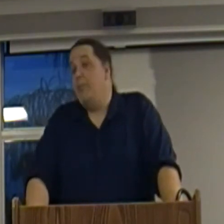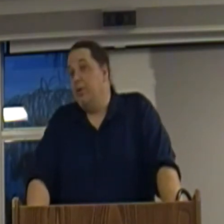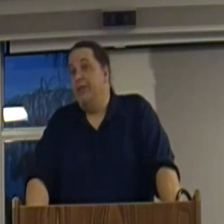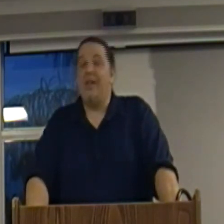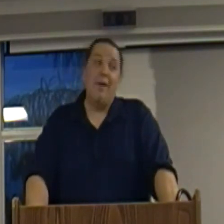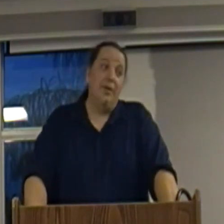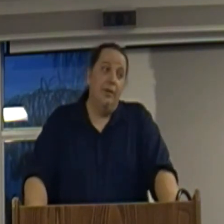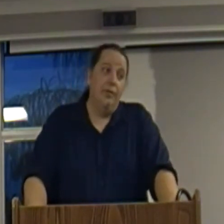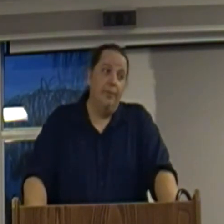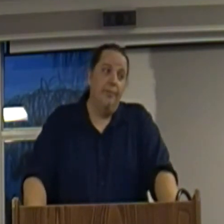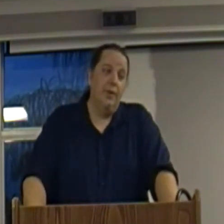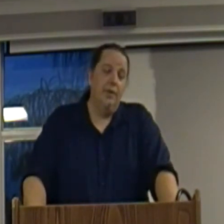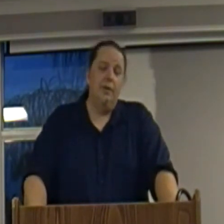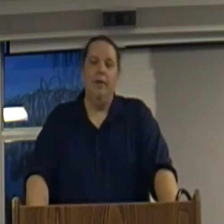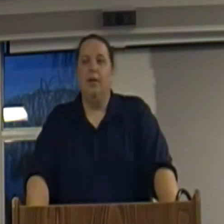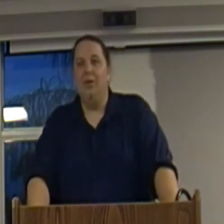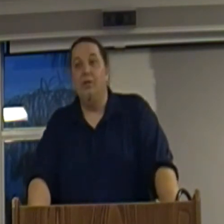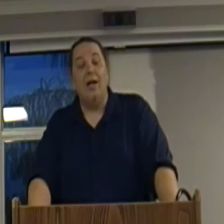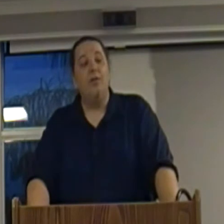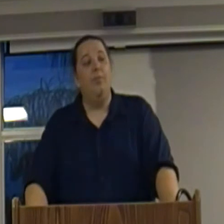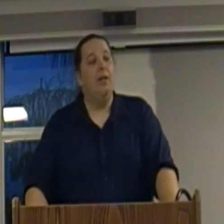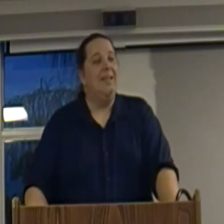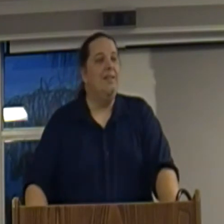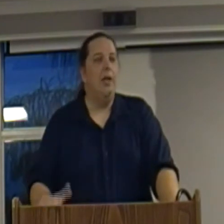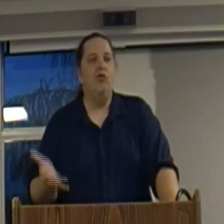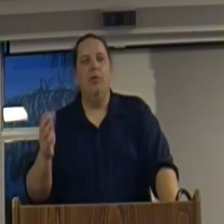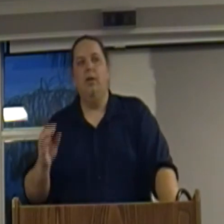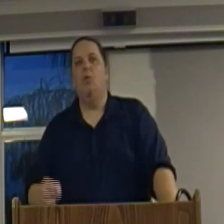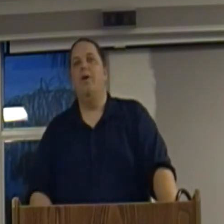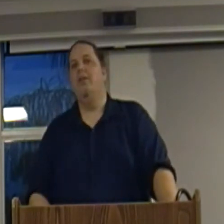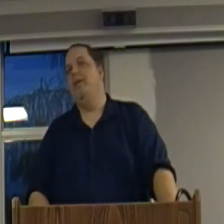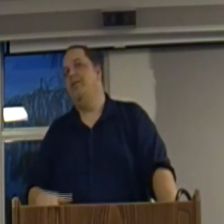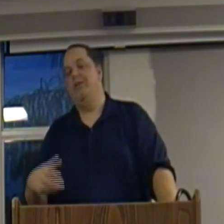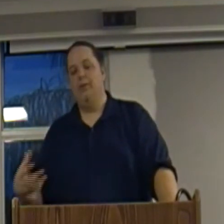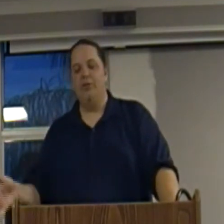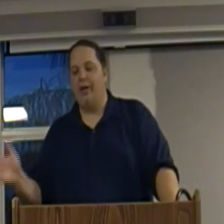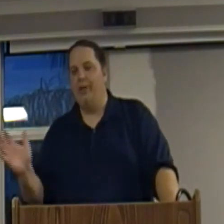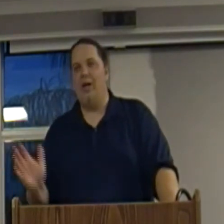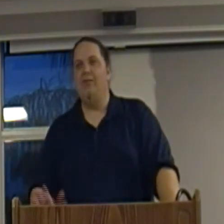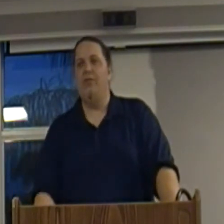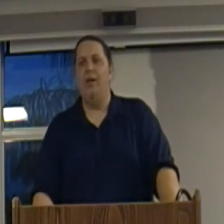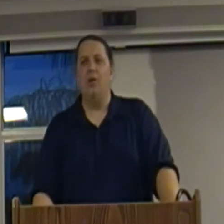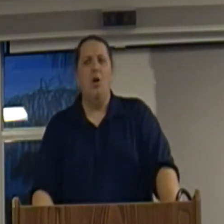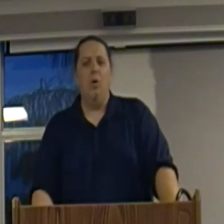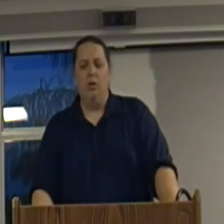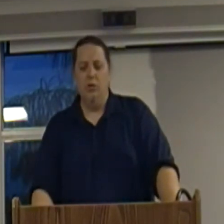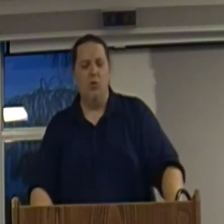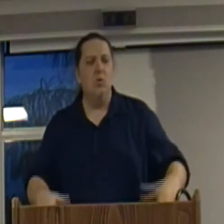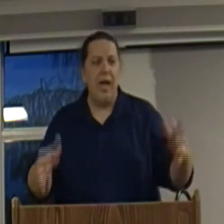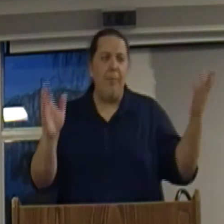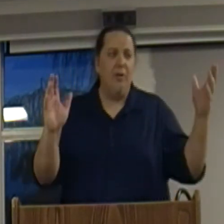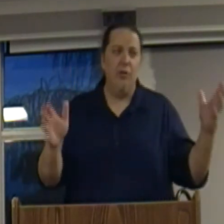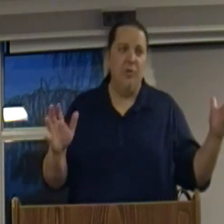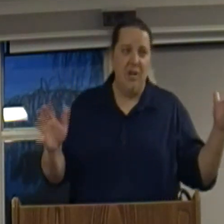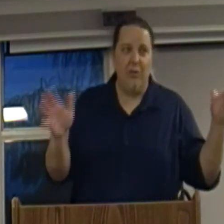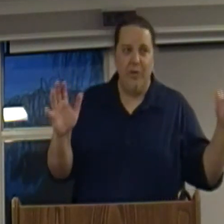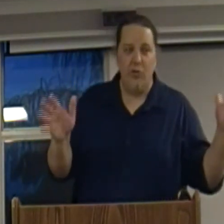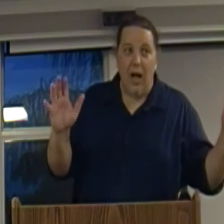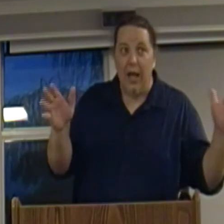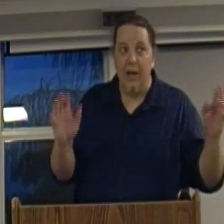capitalist, capitalism, you because that's a big contention, you know, one of the things that libertarians often say is, well, true, capitalism has never been tried,